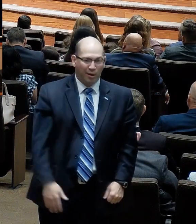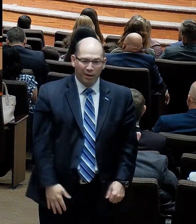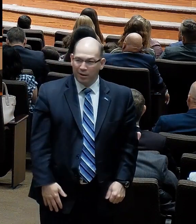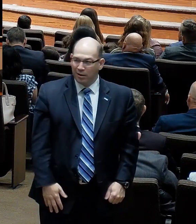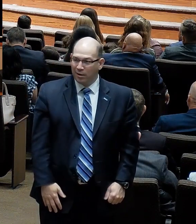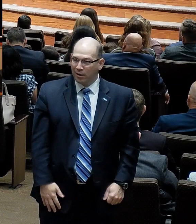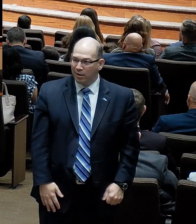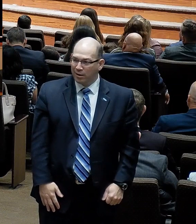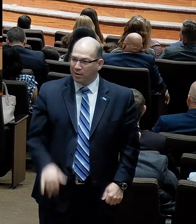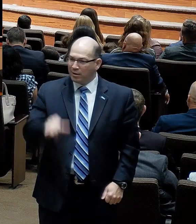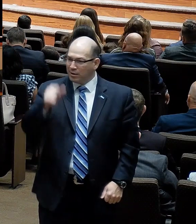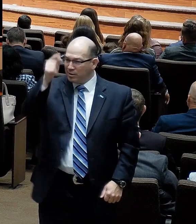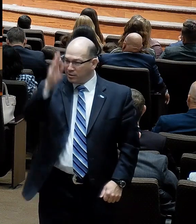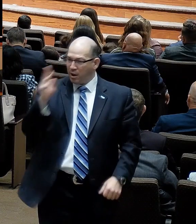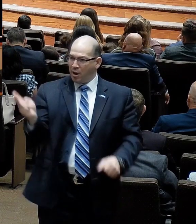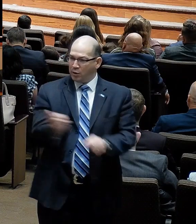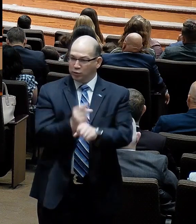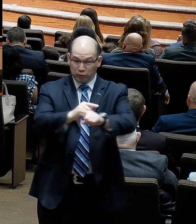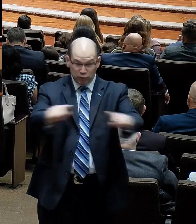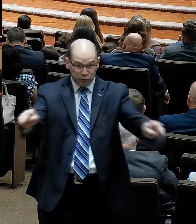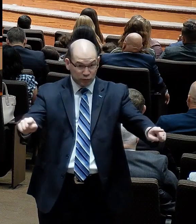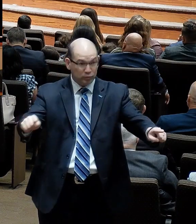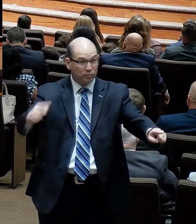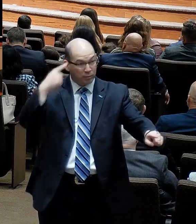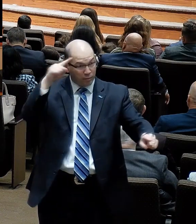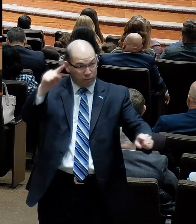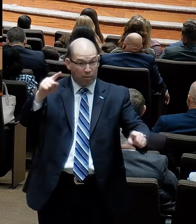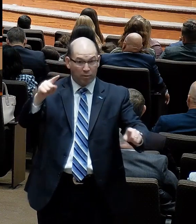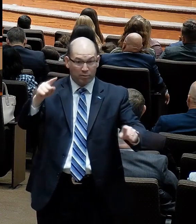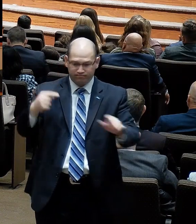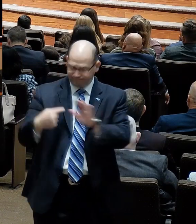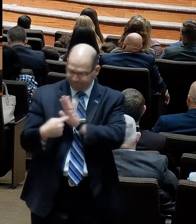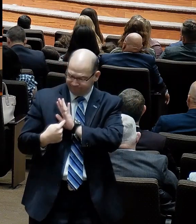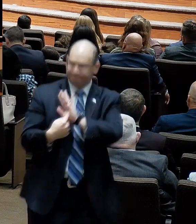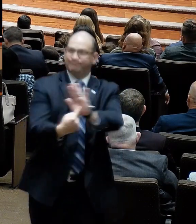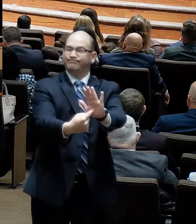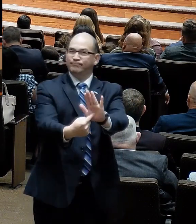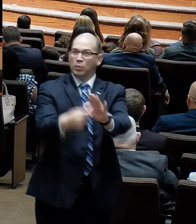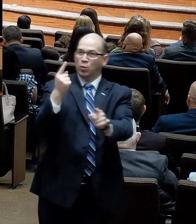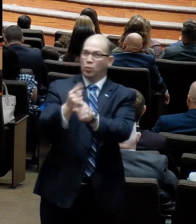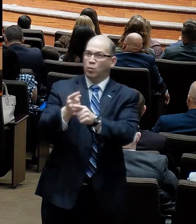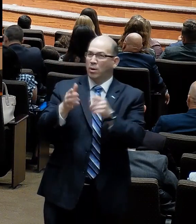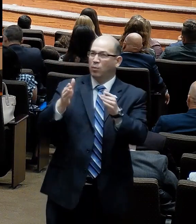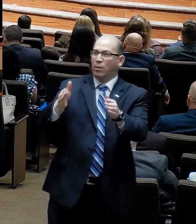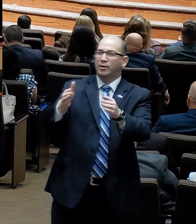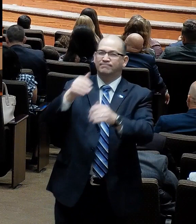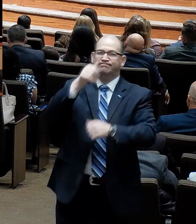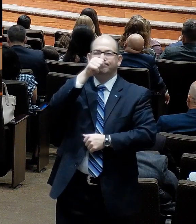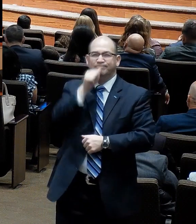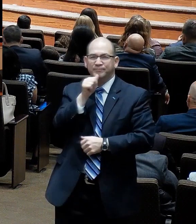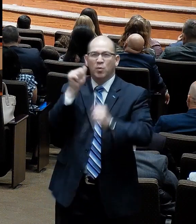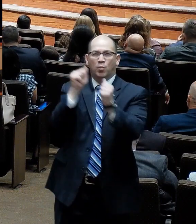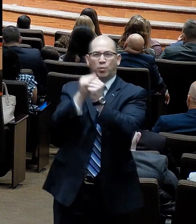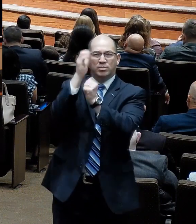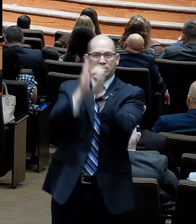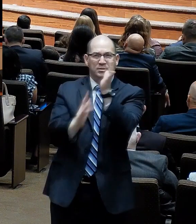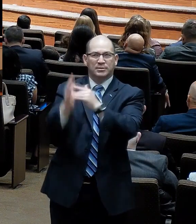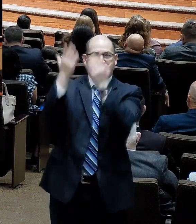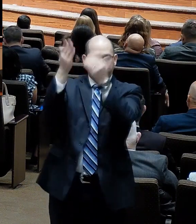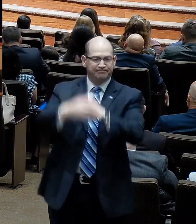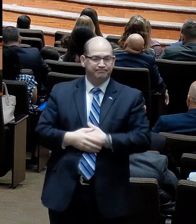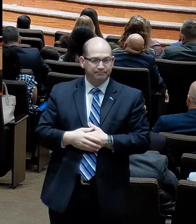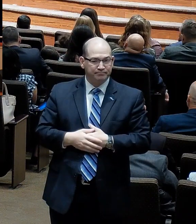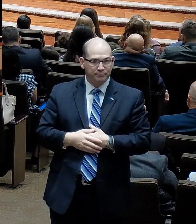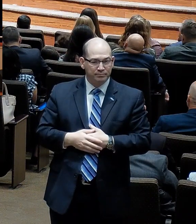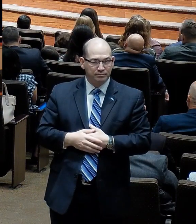Is God allowing you to be an example of how a Christian should suffer? By the way, when you and I turn from God in the midst of